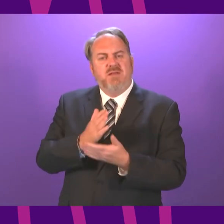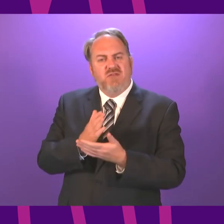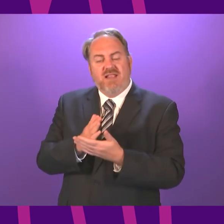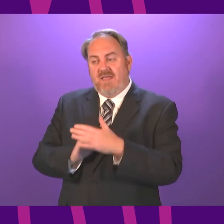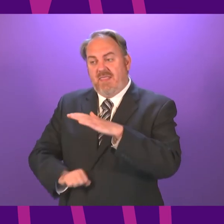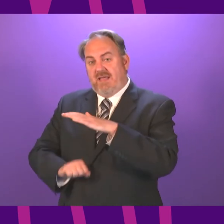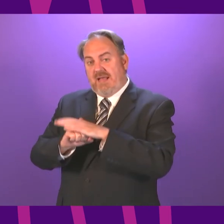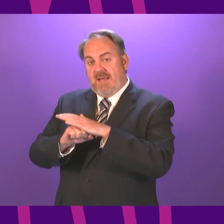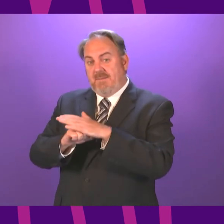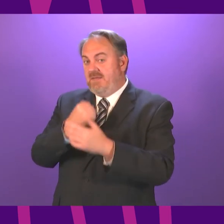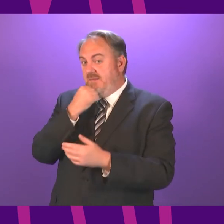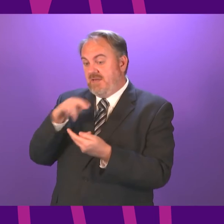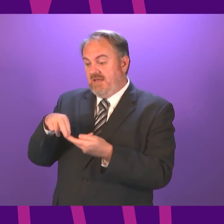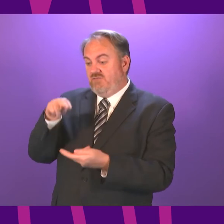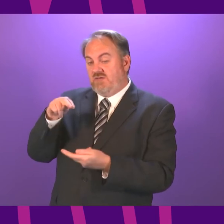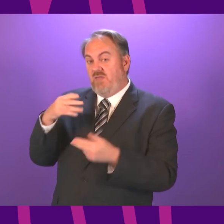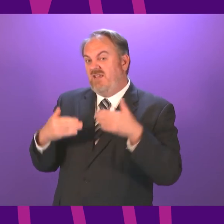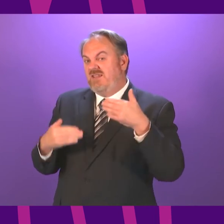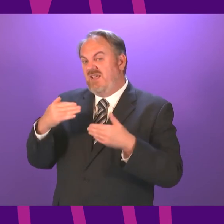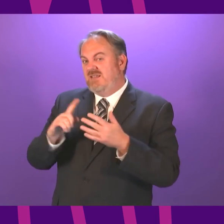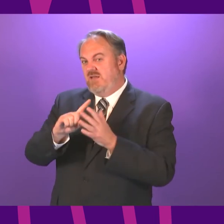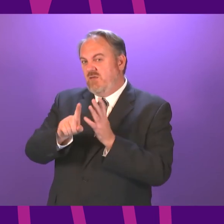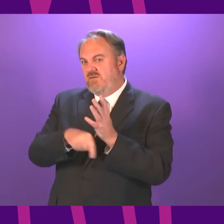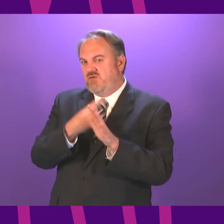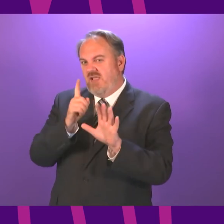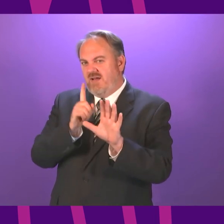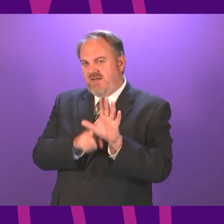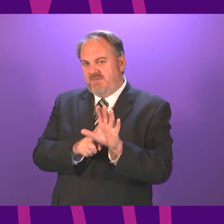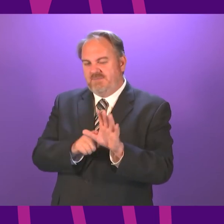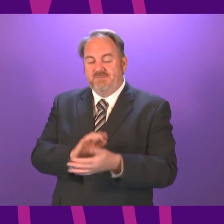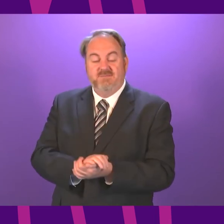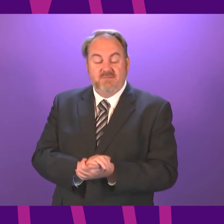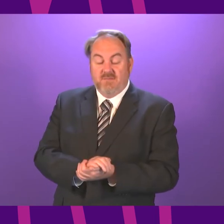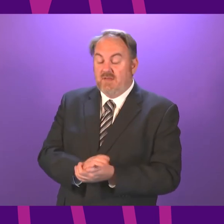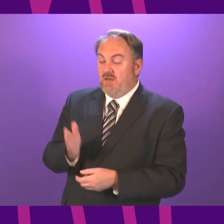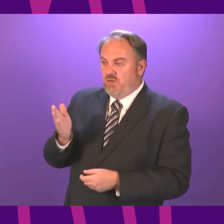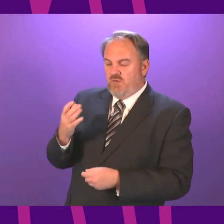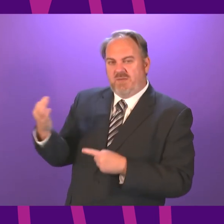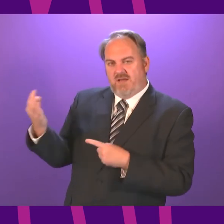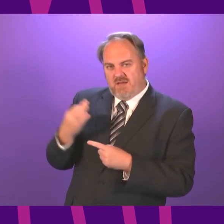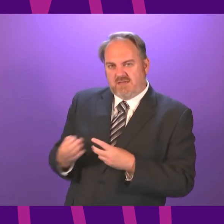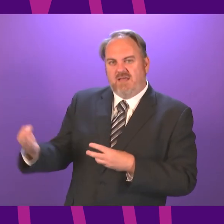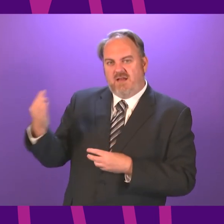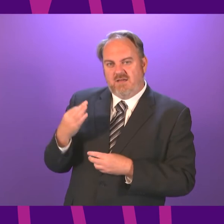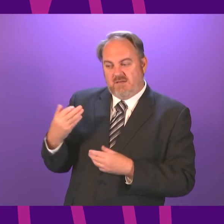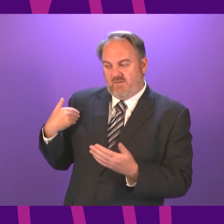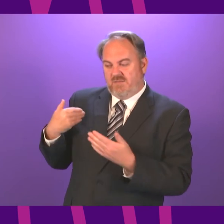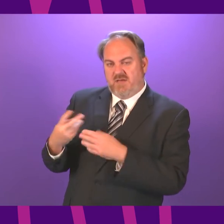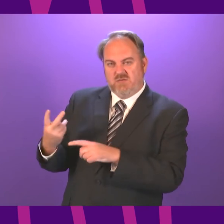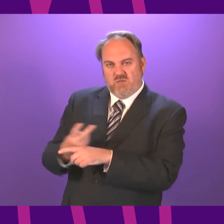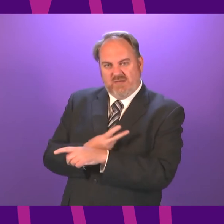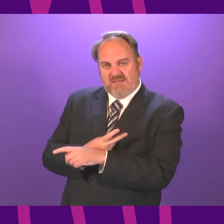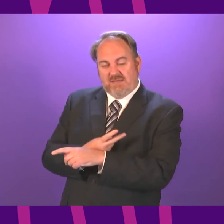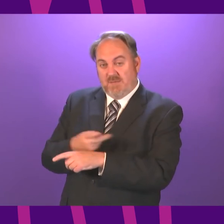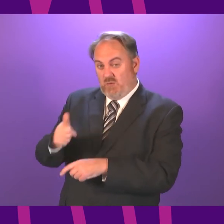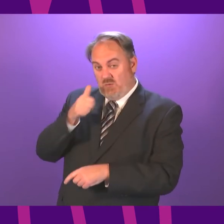increases, hopefully on the 19th of July. And of course, over the last two weeks, Douglas Ross has been asking me these questions. I'm sure he would concede that case numbers